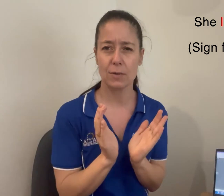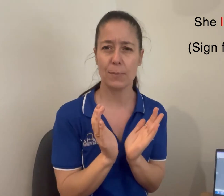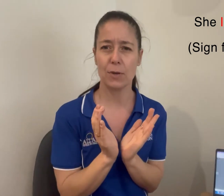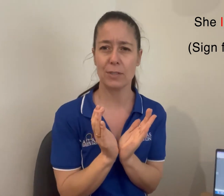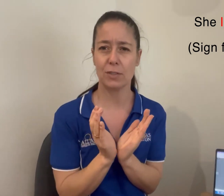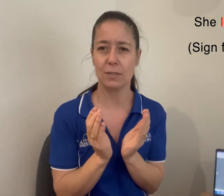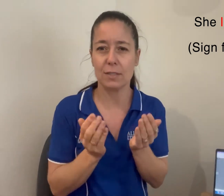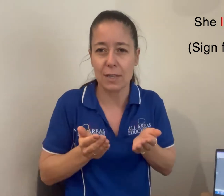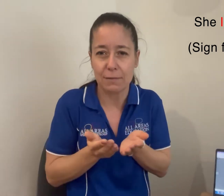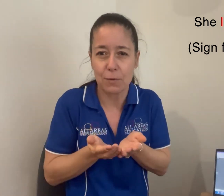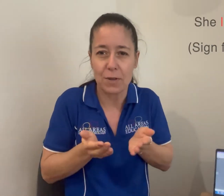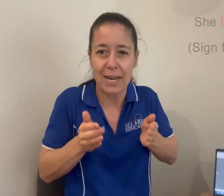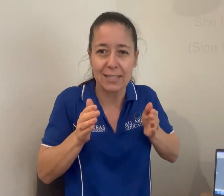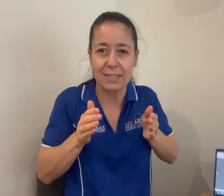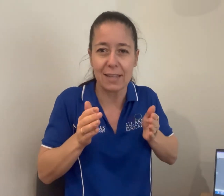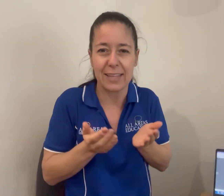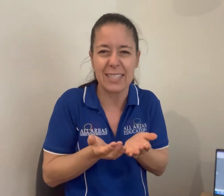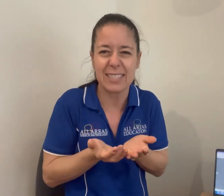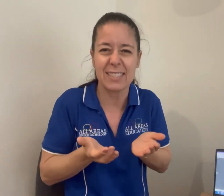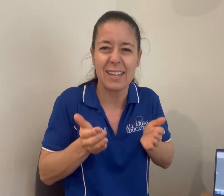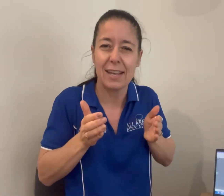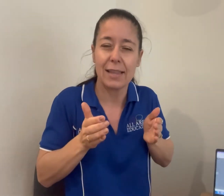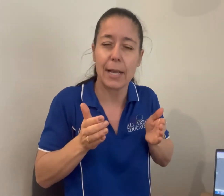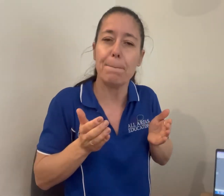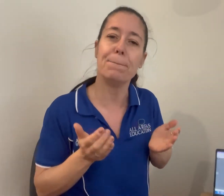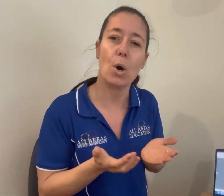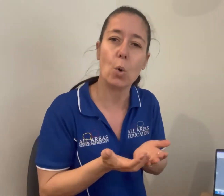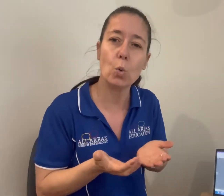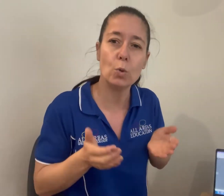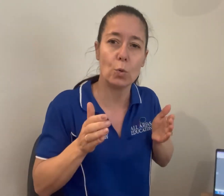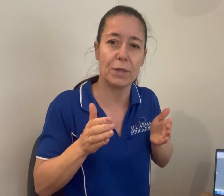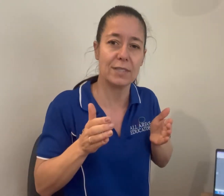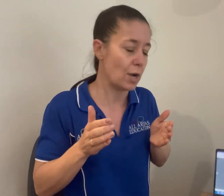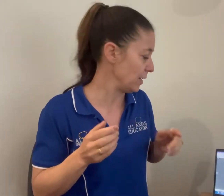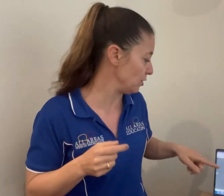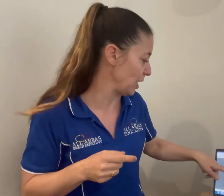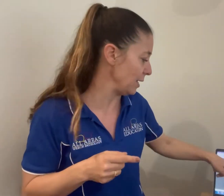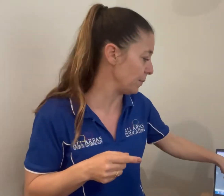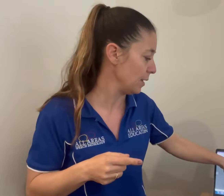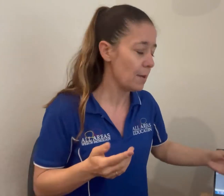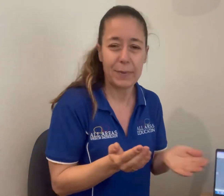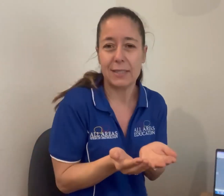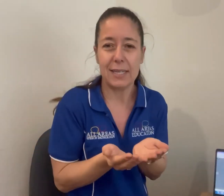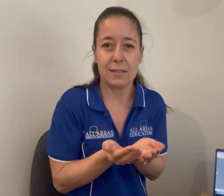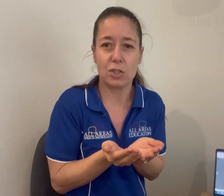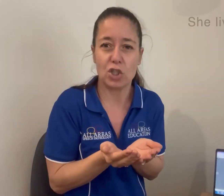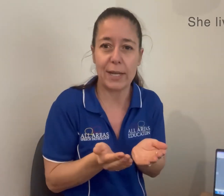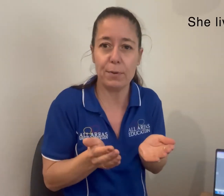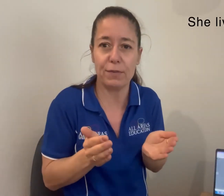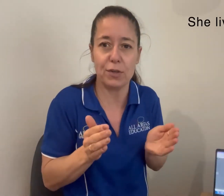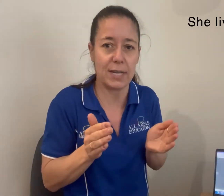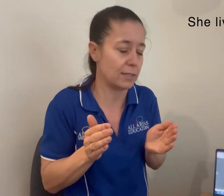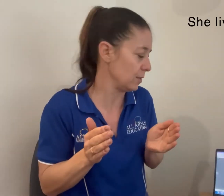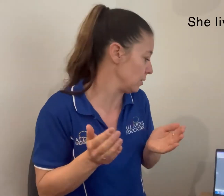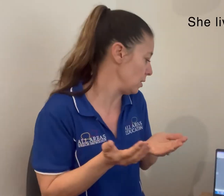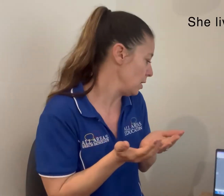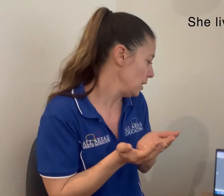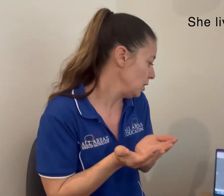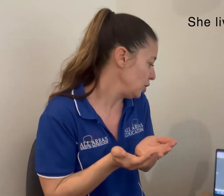I'm going to use the sign for nest like this, like a bowl or this kind of shape because that's the shape of her nest. She